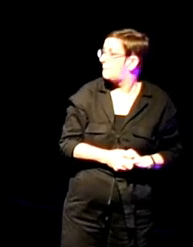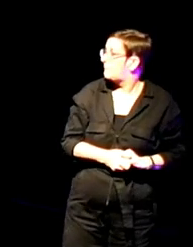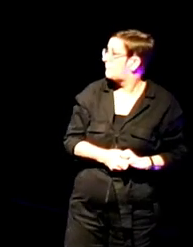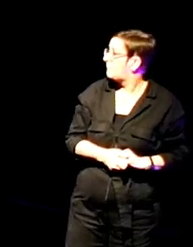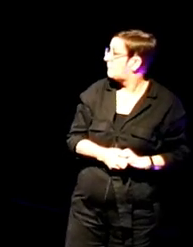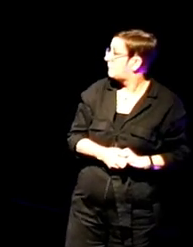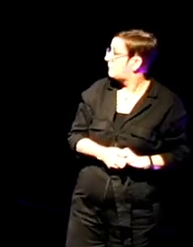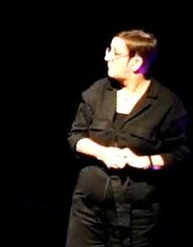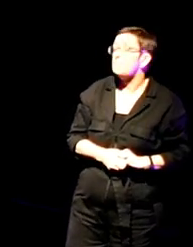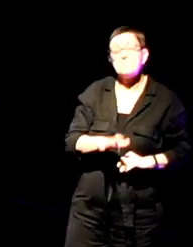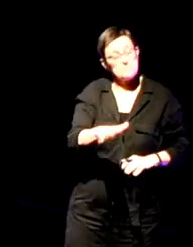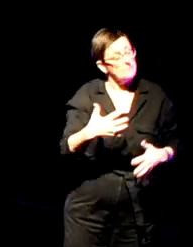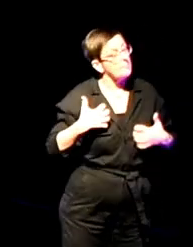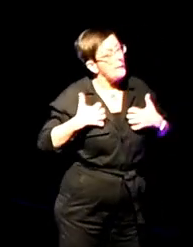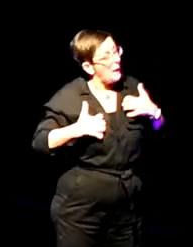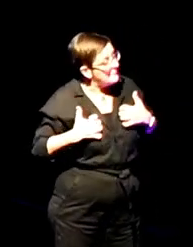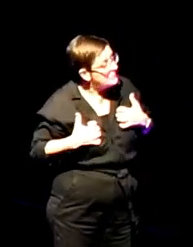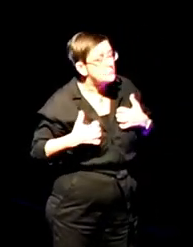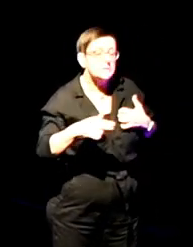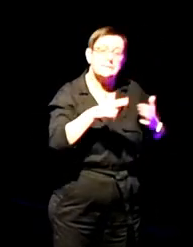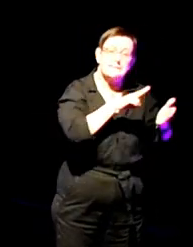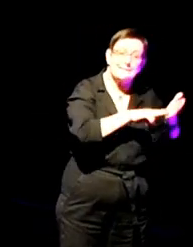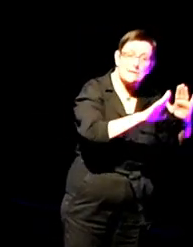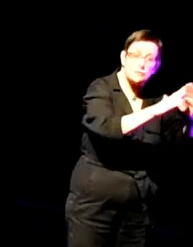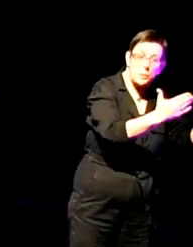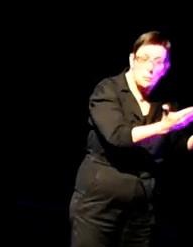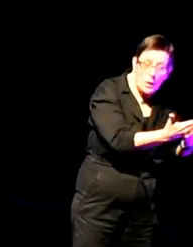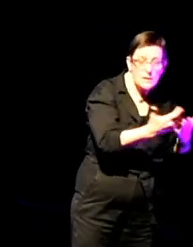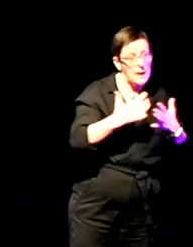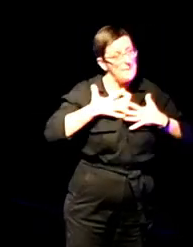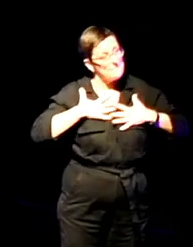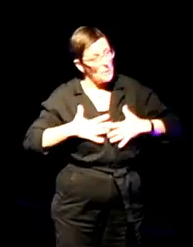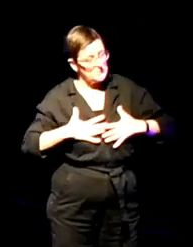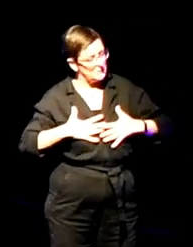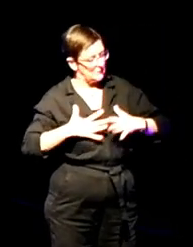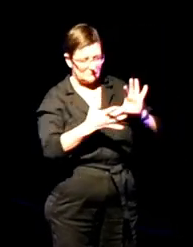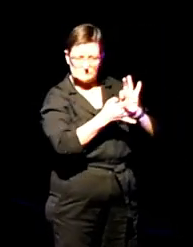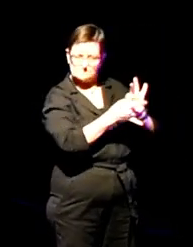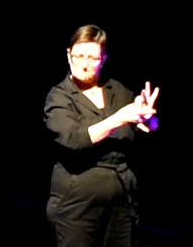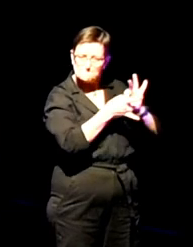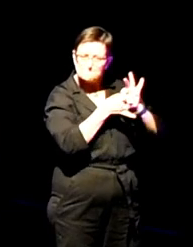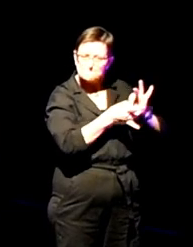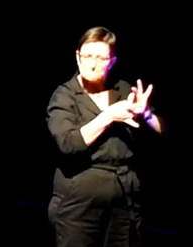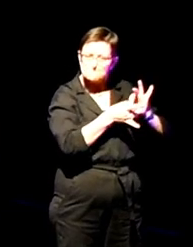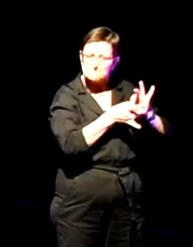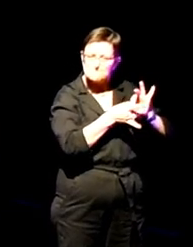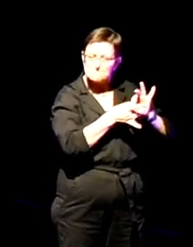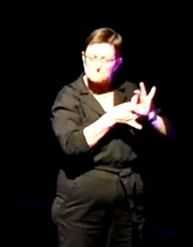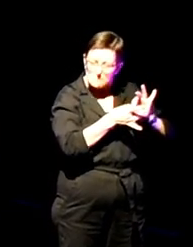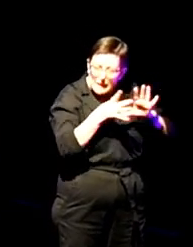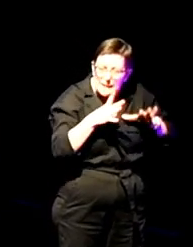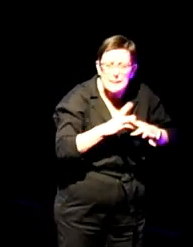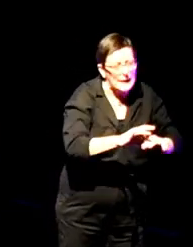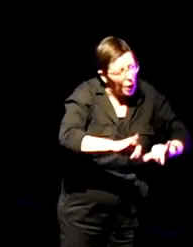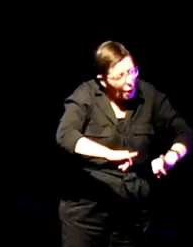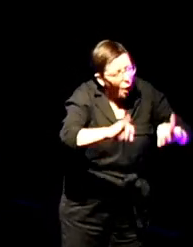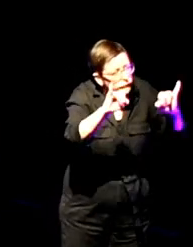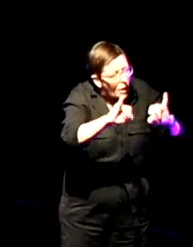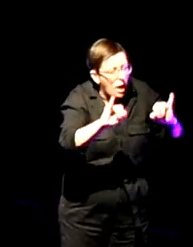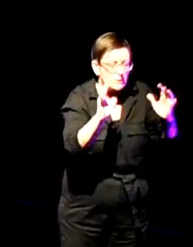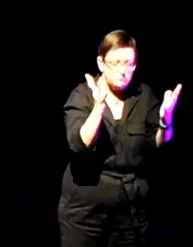I'm interested in nature and the body as coalescing around horror. And